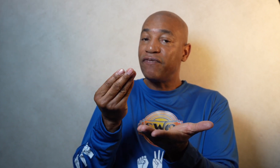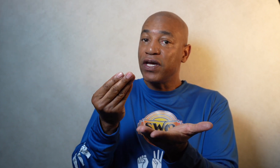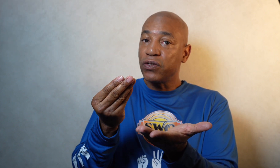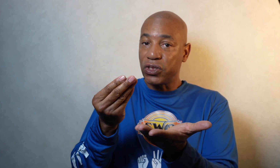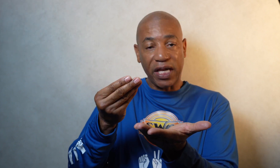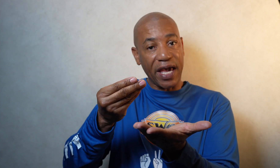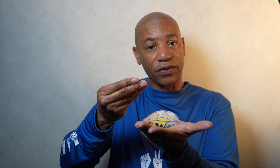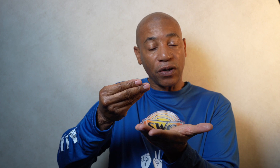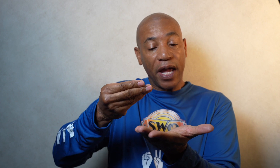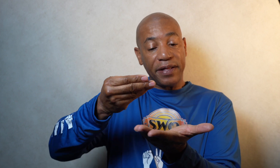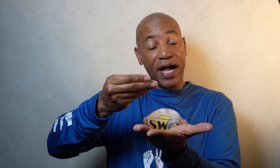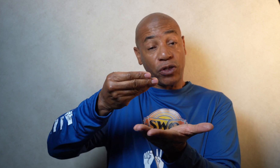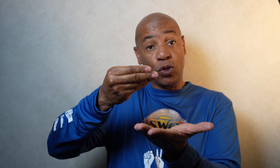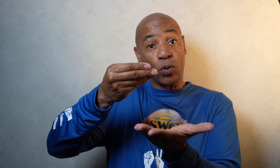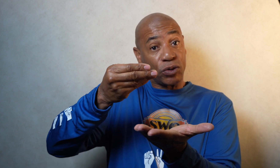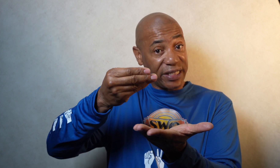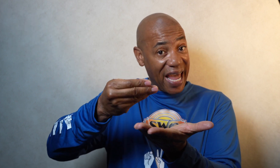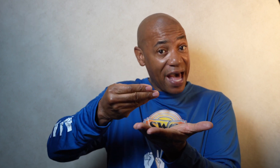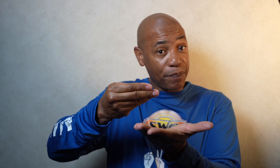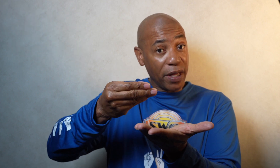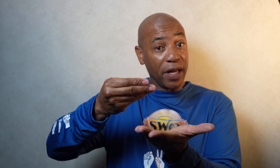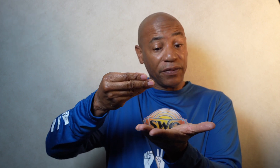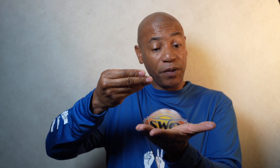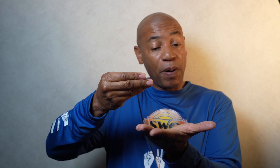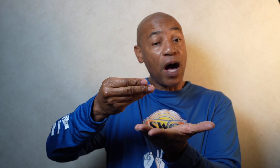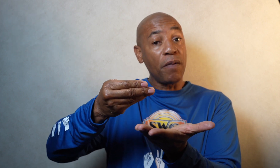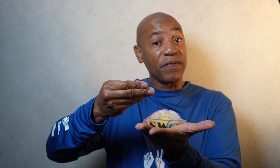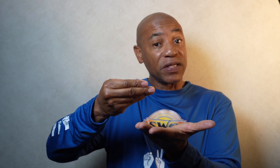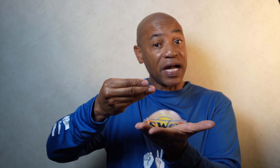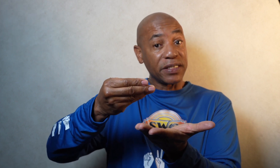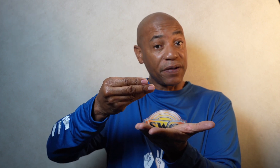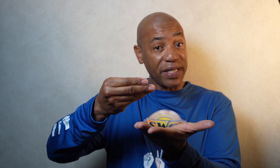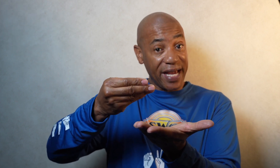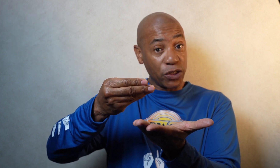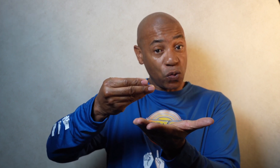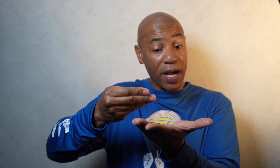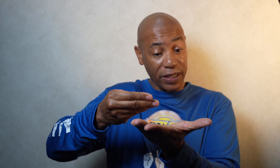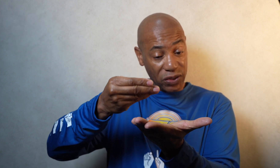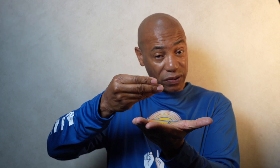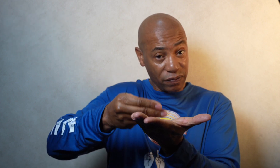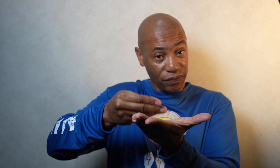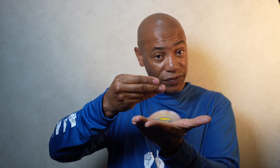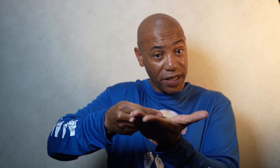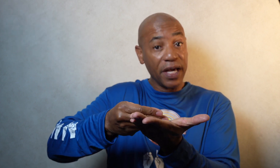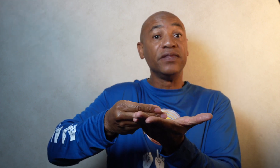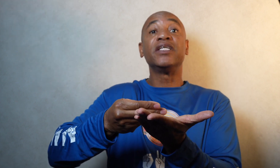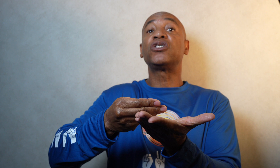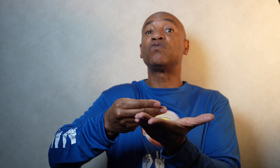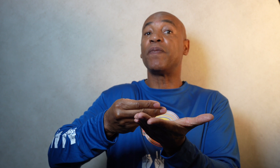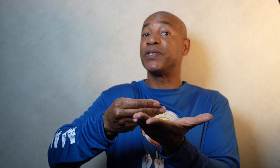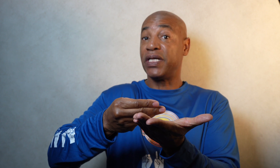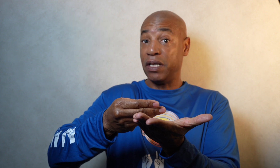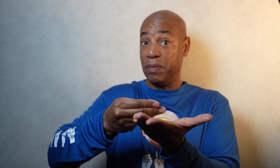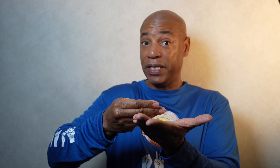fingers together. Now you will tap the palm of the non-dominant hand twice. This is representing money.